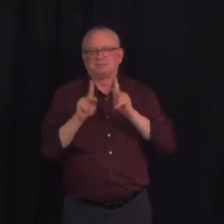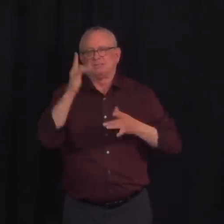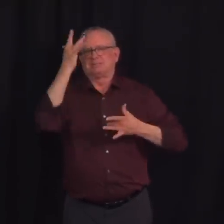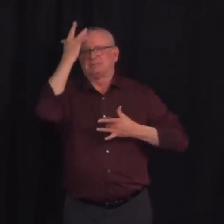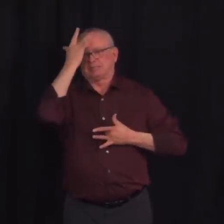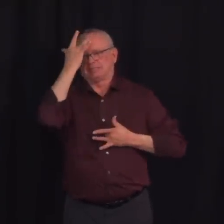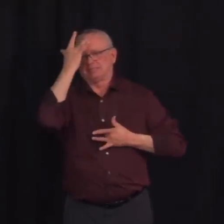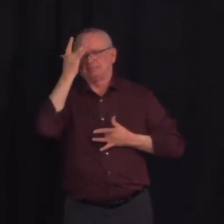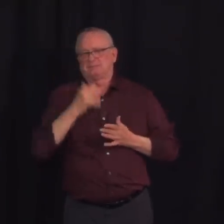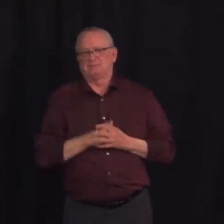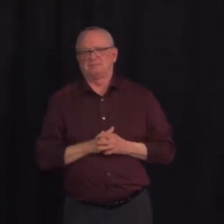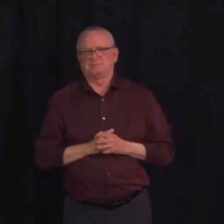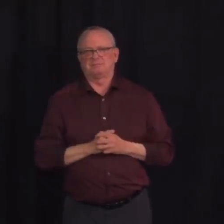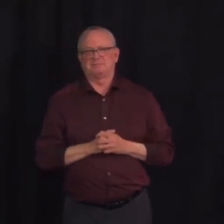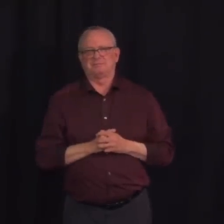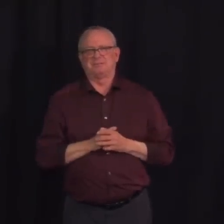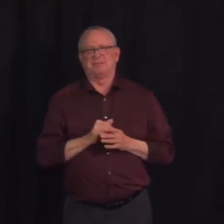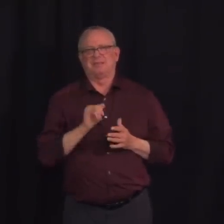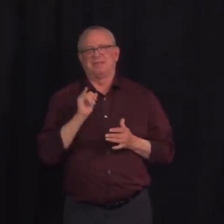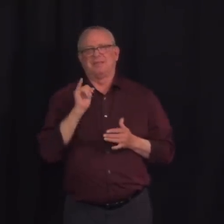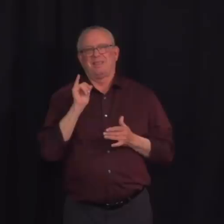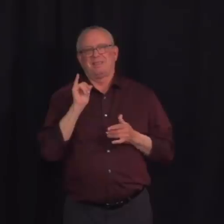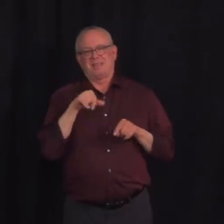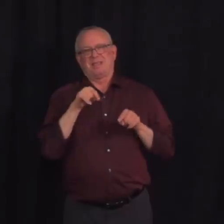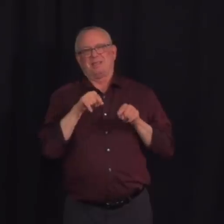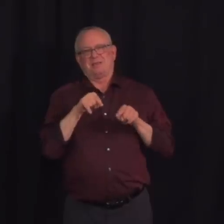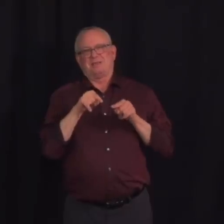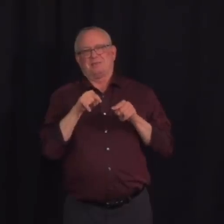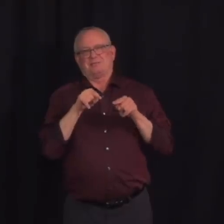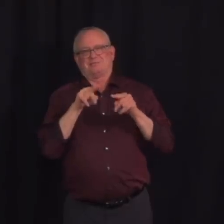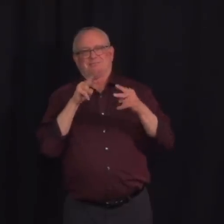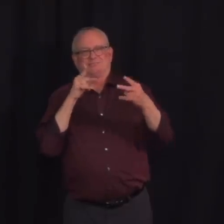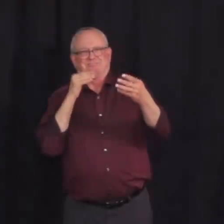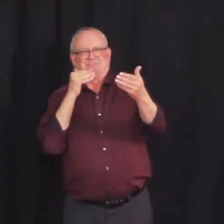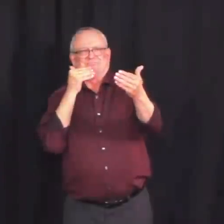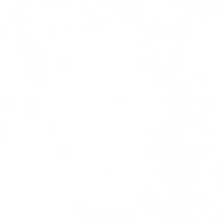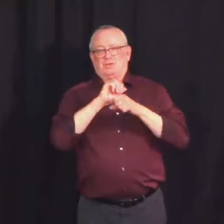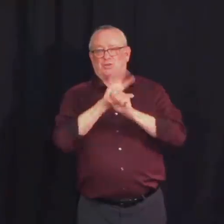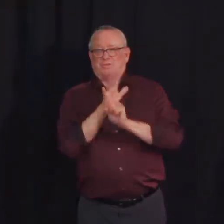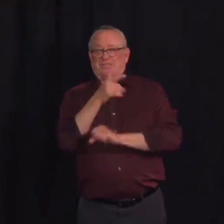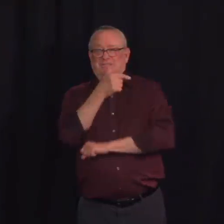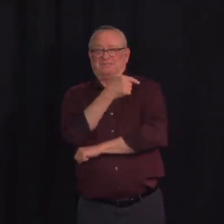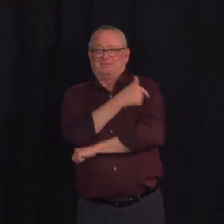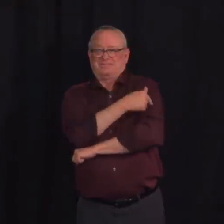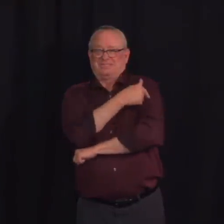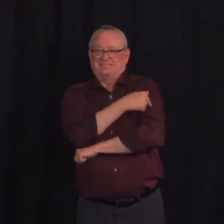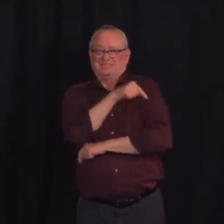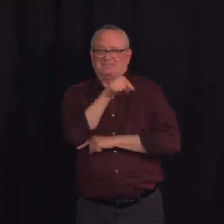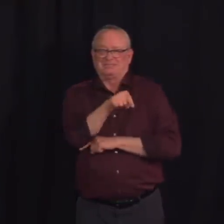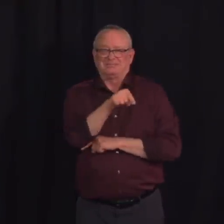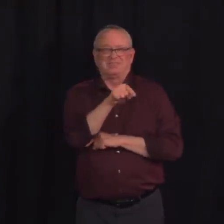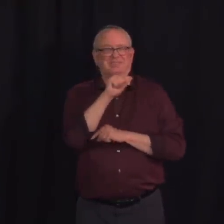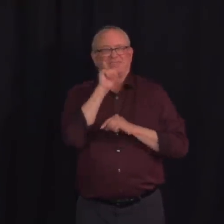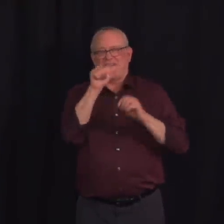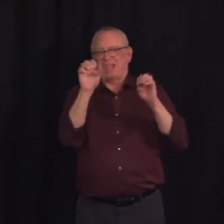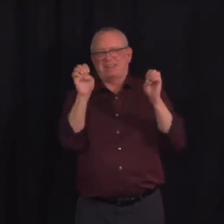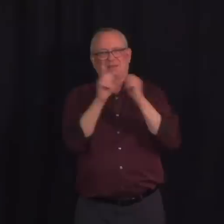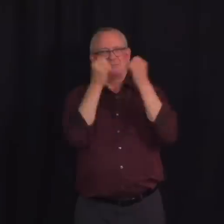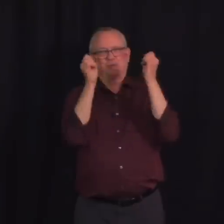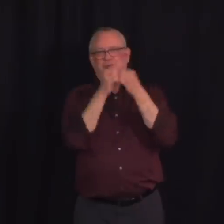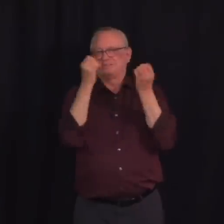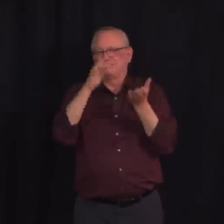to move to the other side of the most intense period of this pandemic. I'm grateful to the